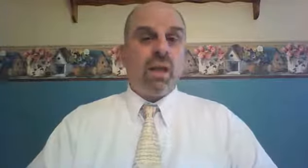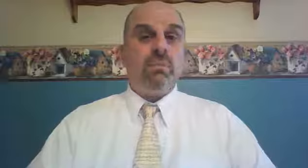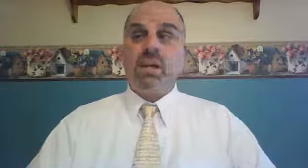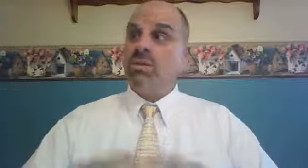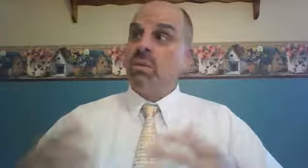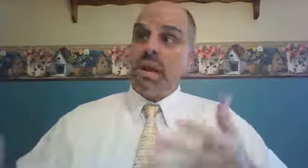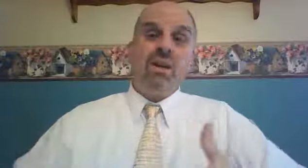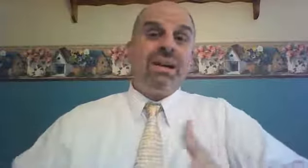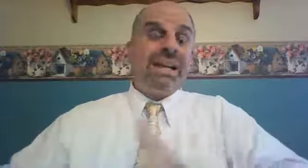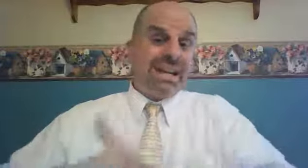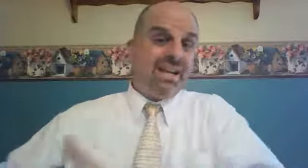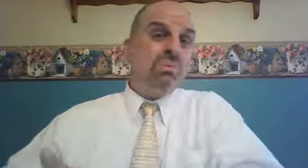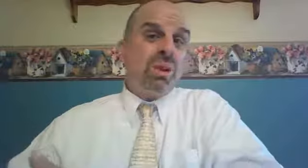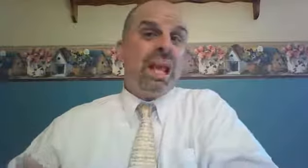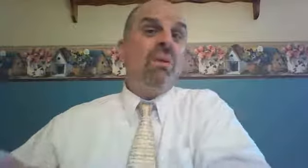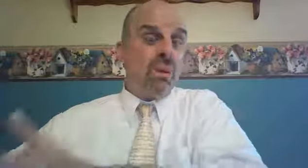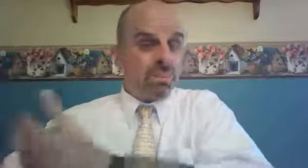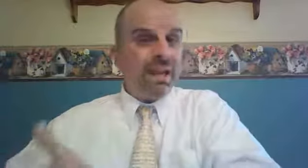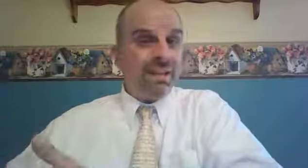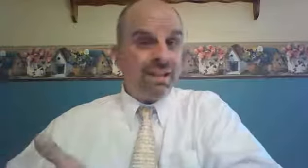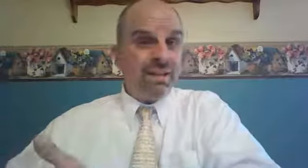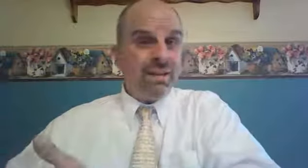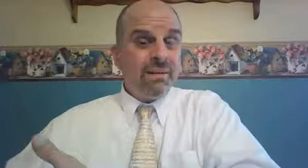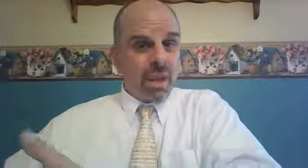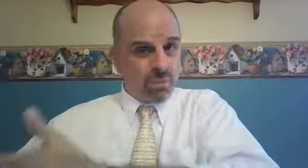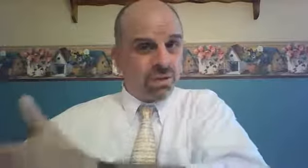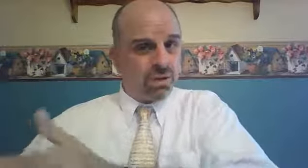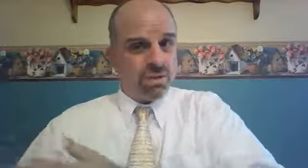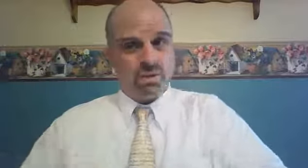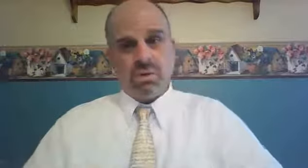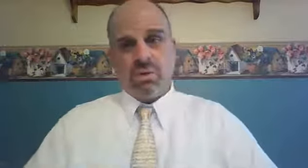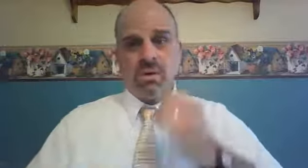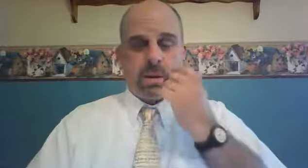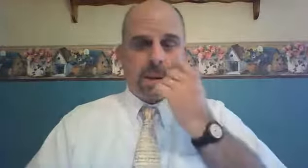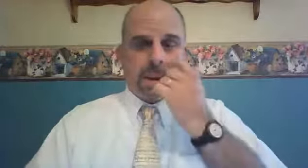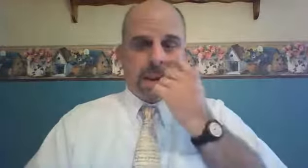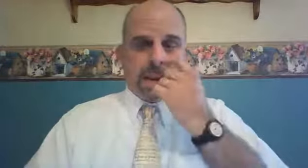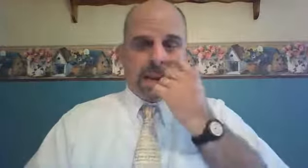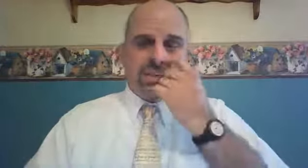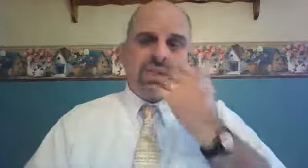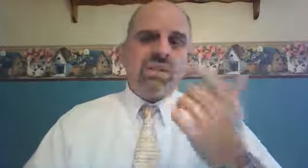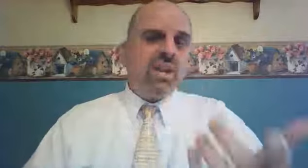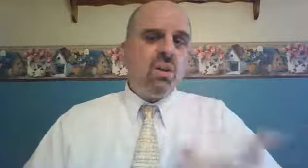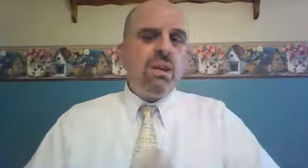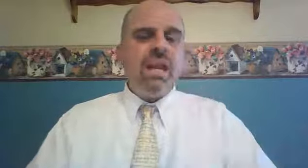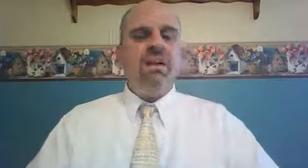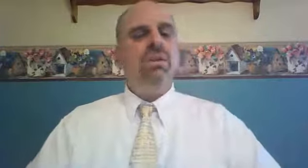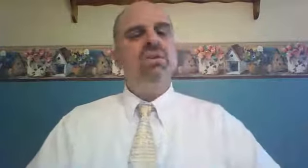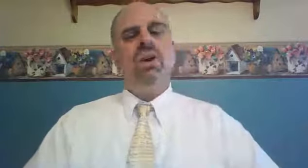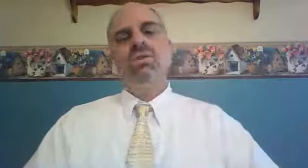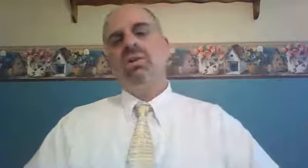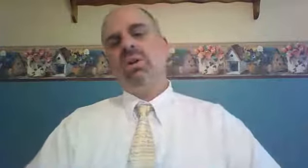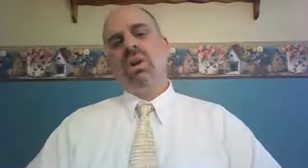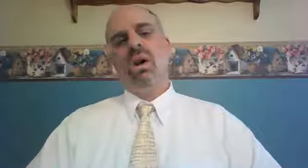them, because apparently Israel had repented and returned to the Lord. It says Naomi and her daughters-in-law